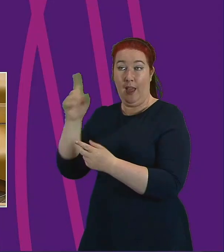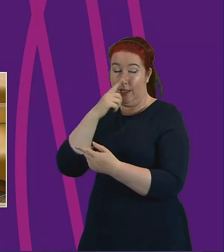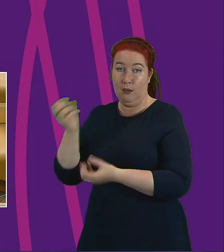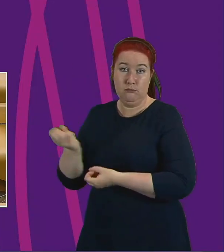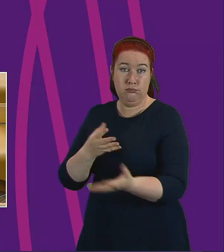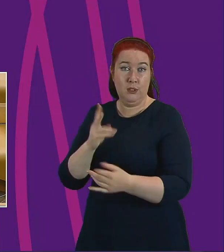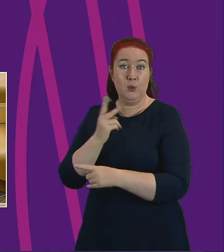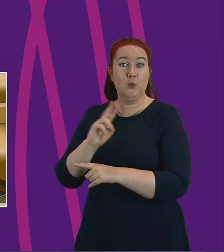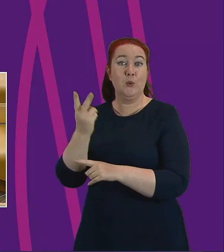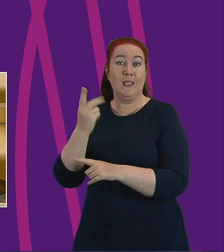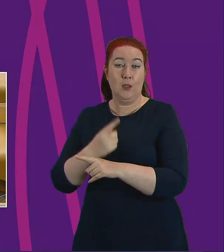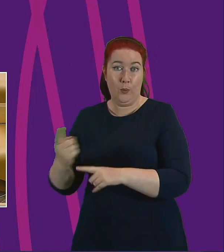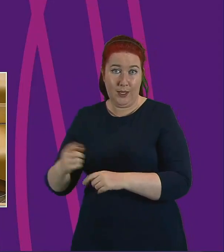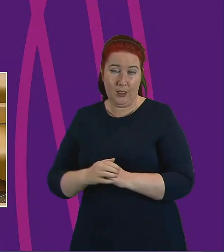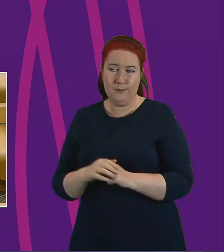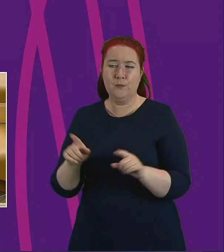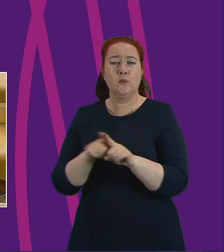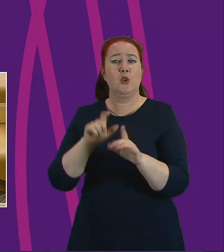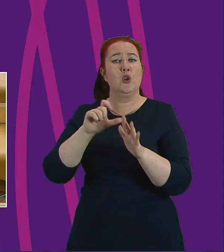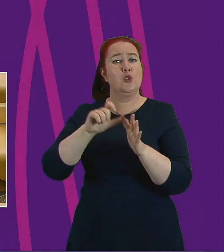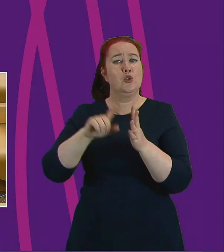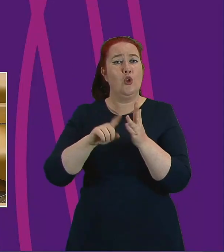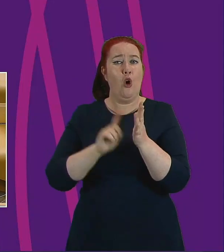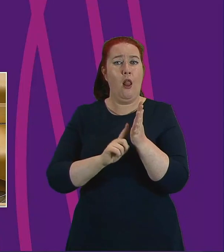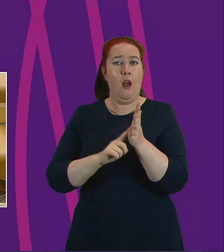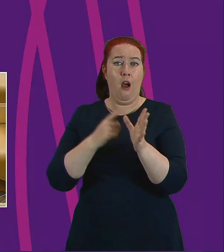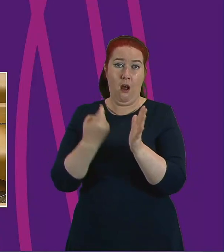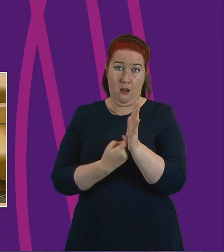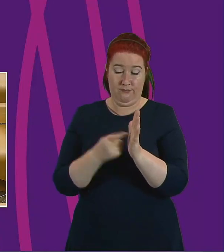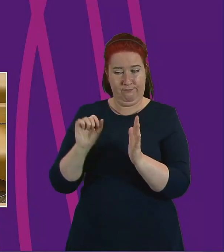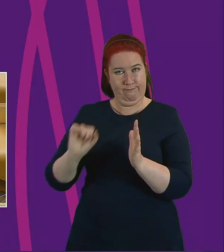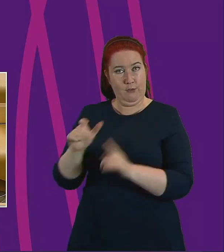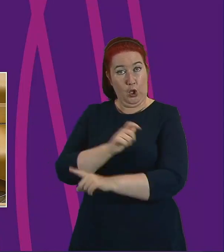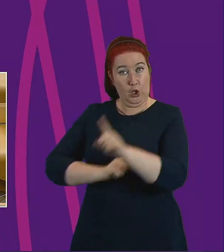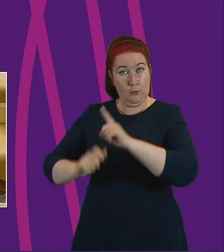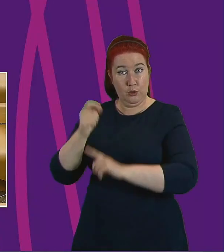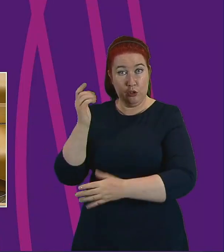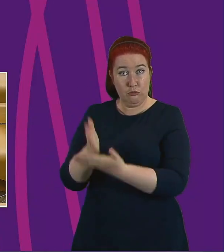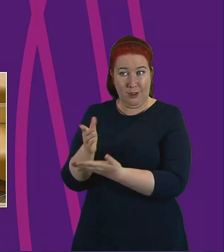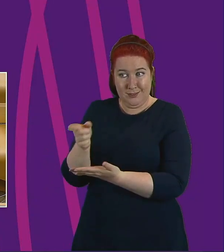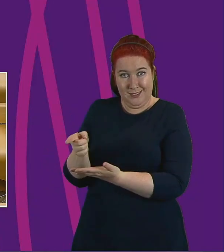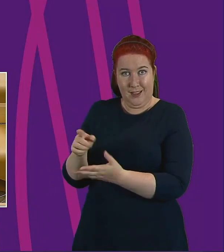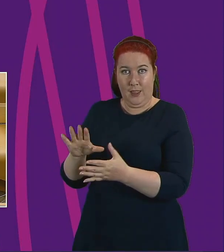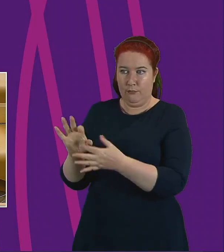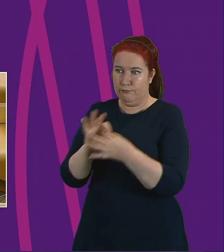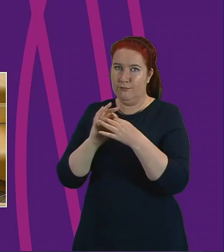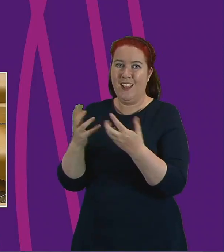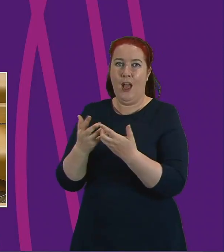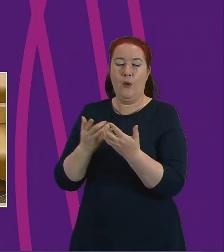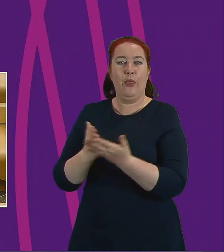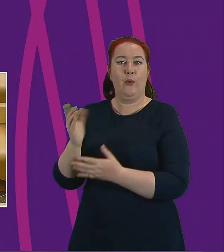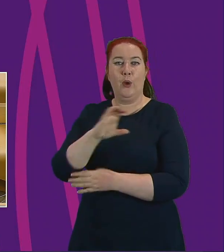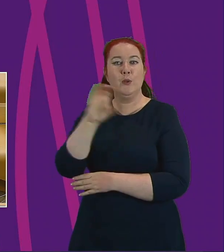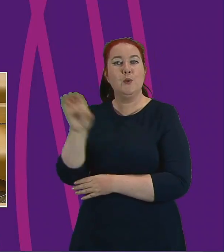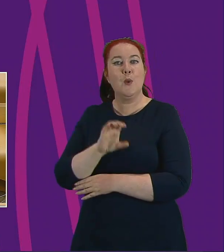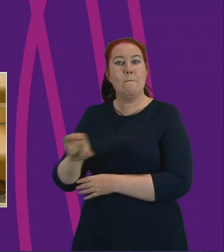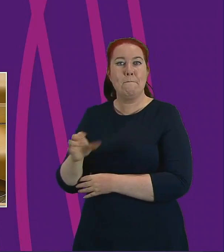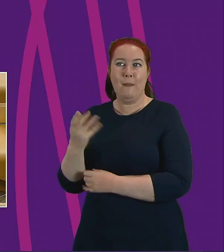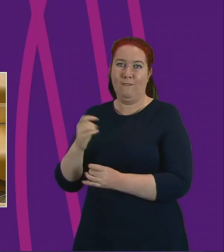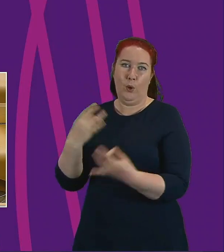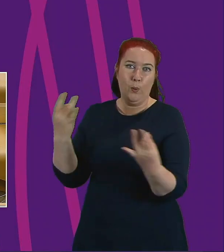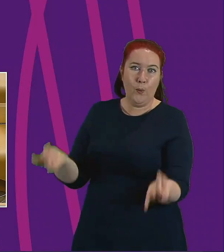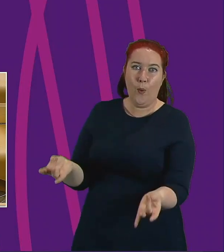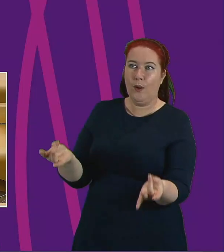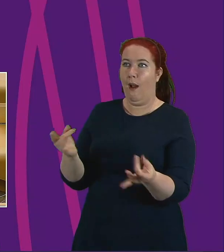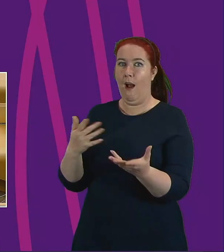week. In the dollar community, the trust, the community trust stayed connected through Zoom. They had yoga, pilates, singing,